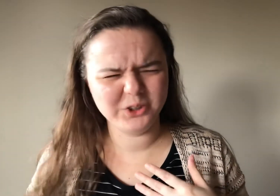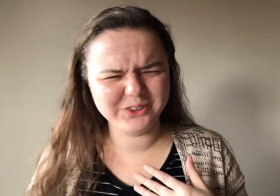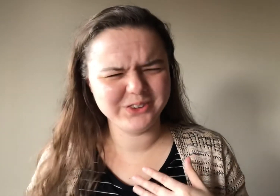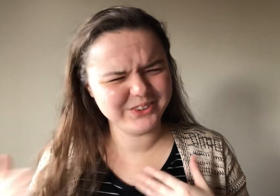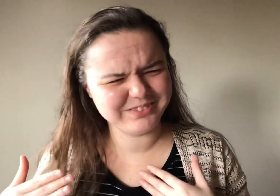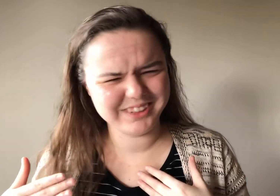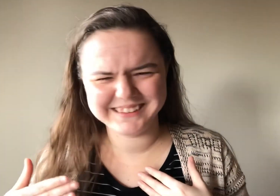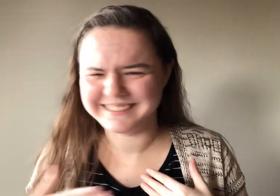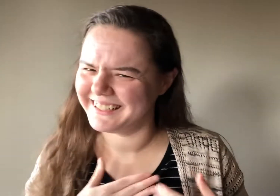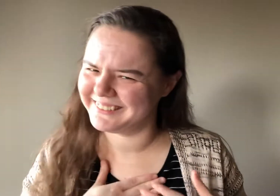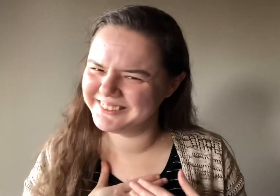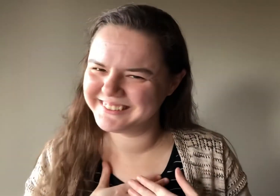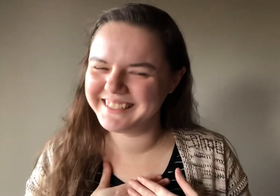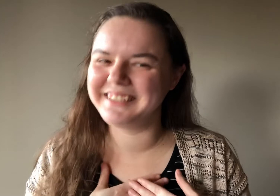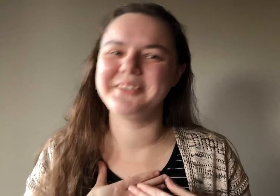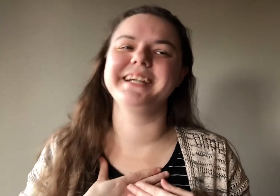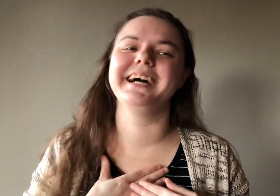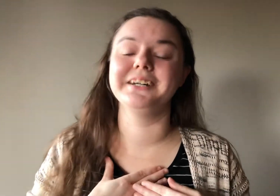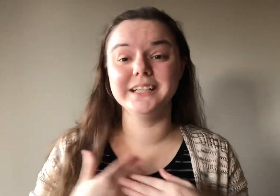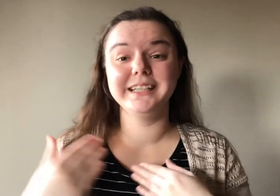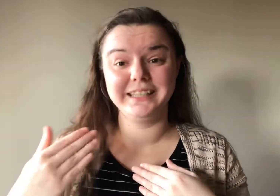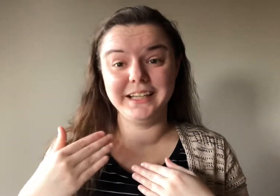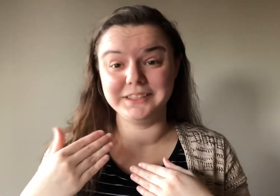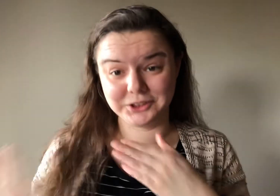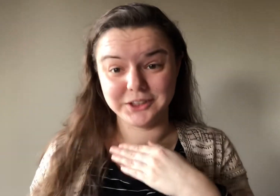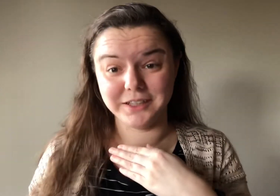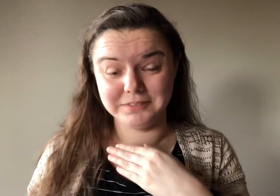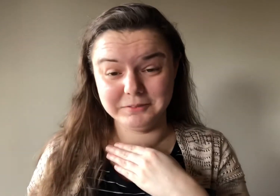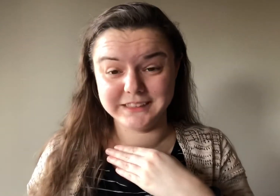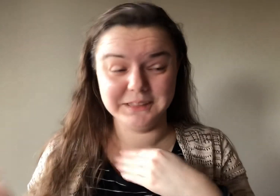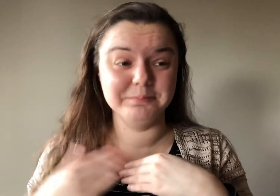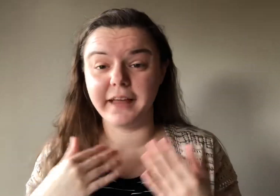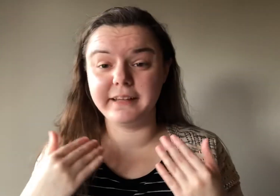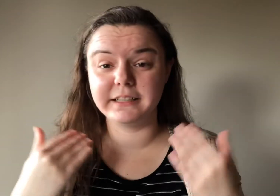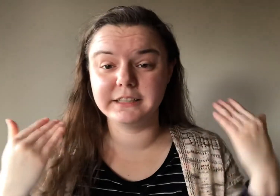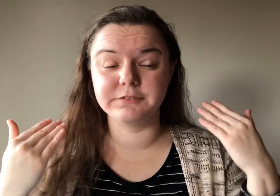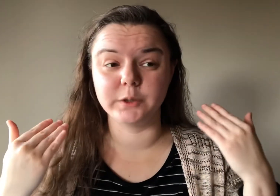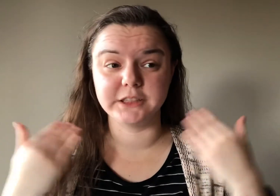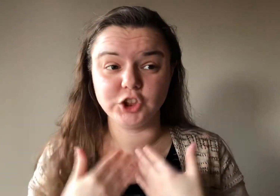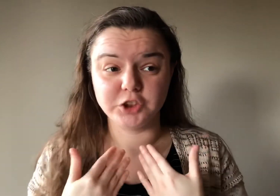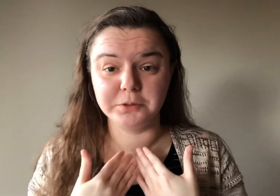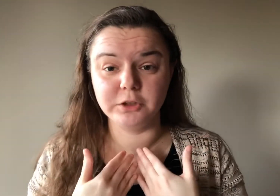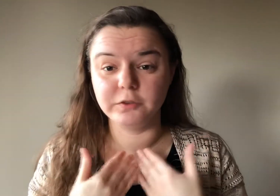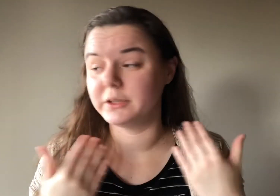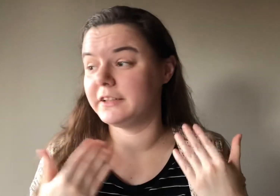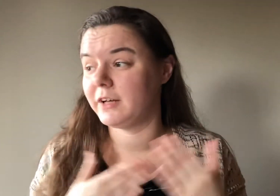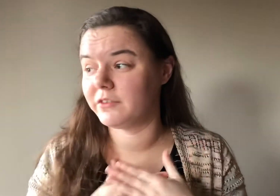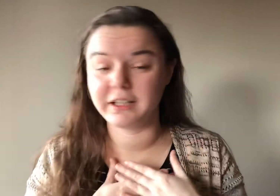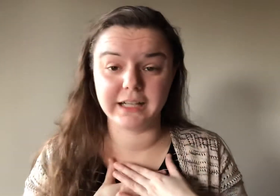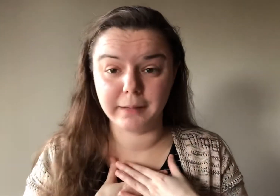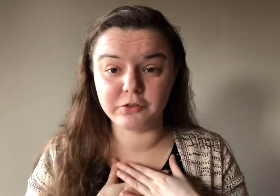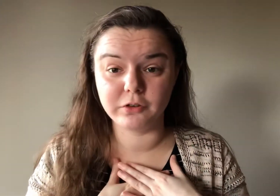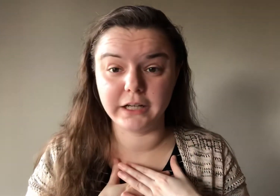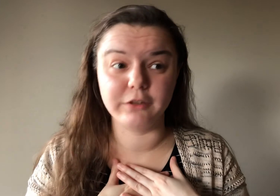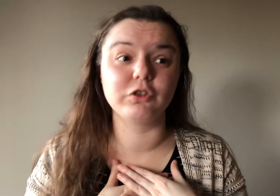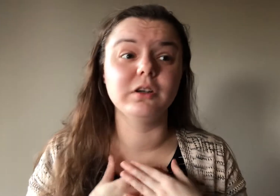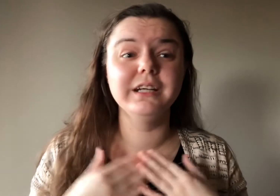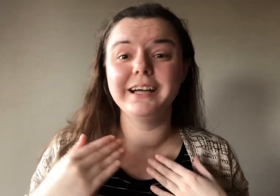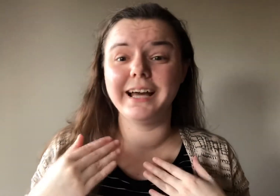who's voice is that? Who's singing right now? And sure enough, it was him. I think his voice is just beautiful. He sounds like an absolute angel. I